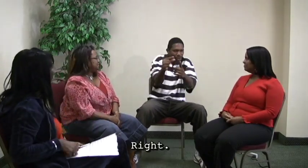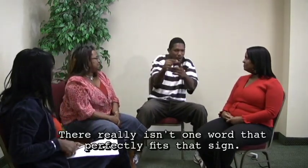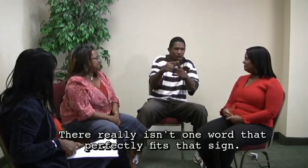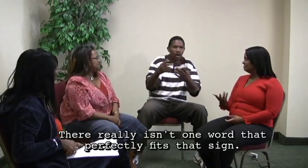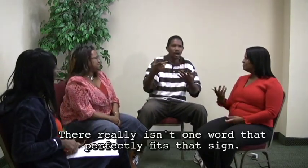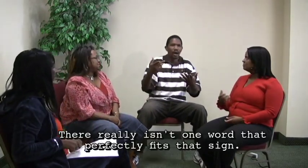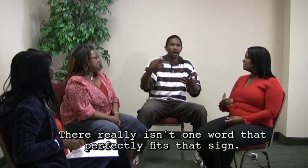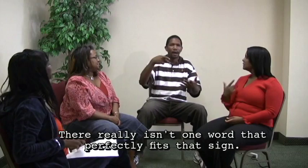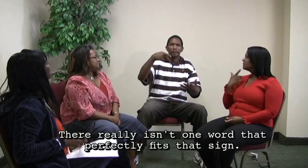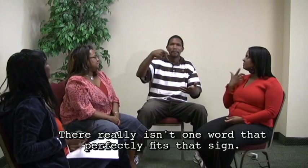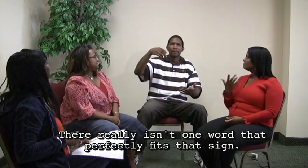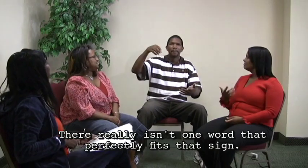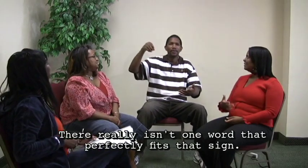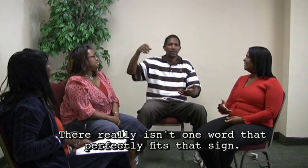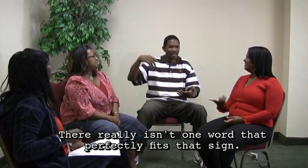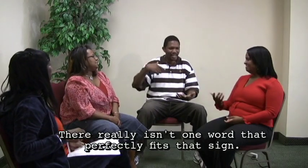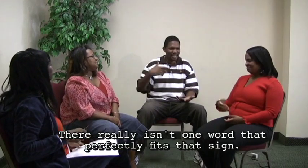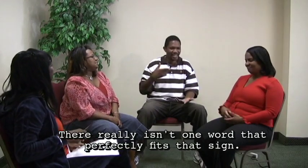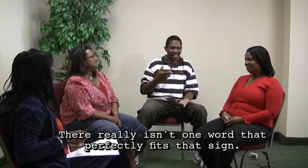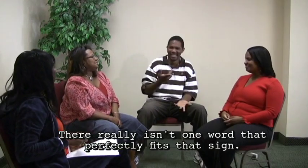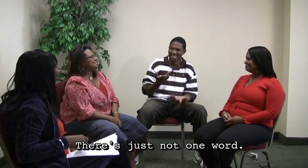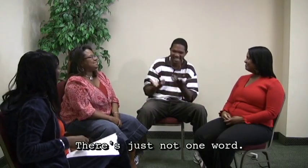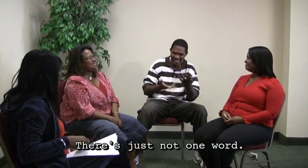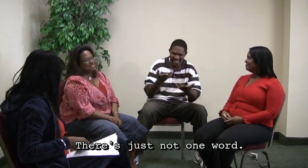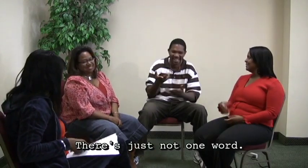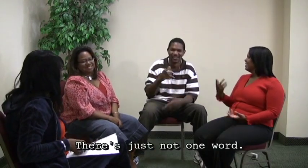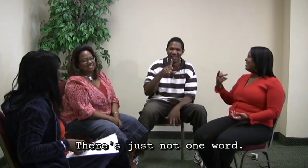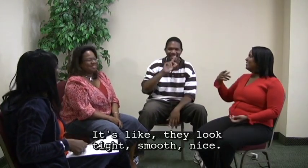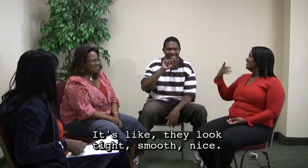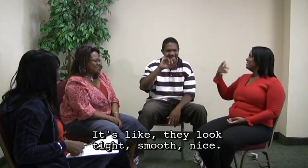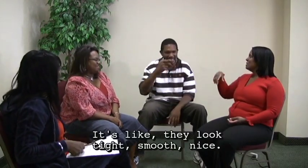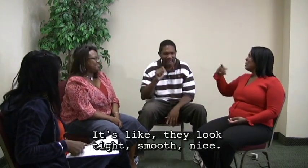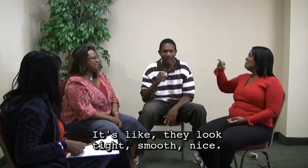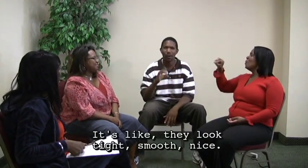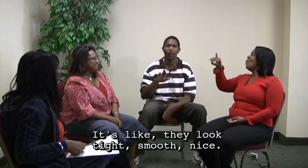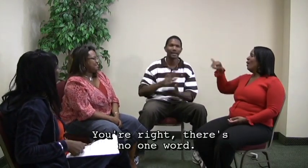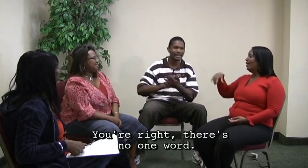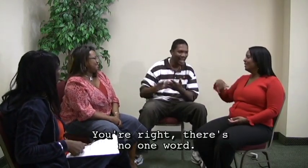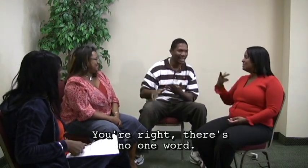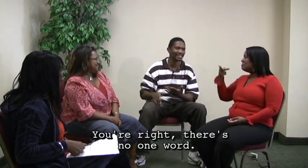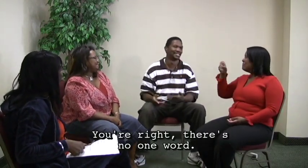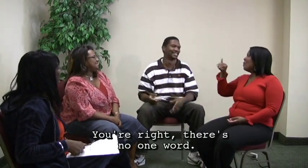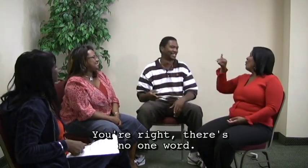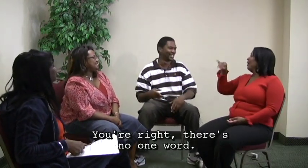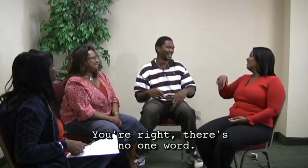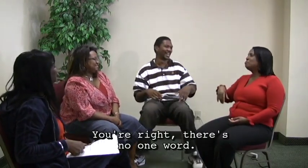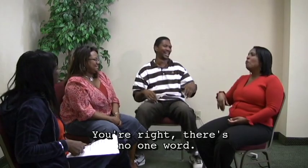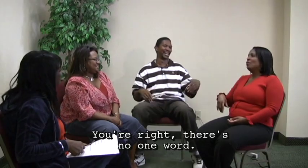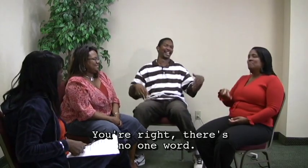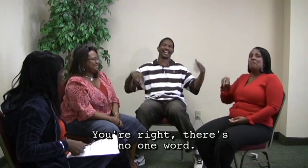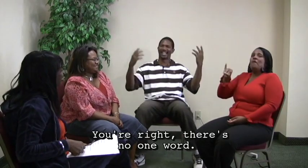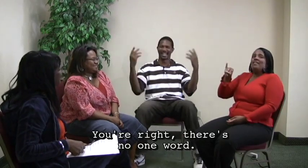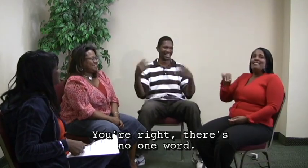sign. It's just not one word, you know? It's just like, they look tight. They look smooth. Nice. You're right. There's no one word.